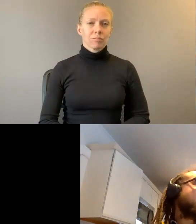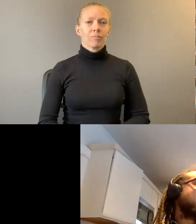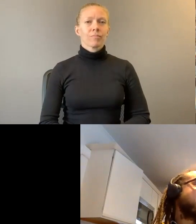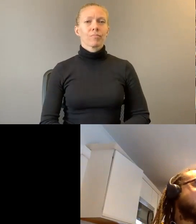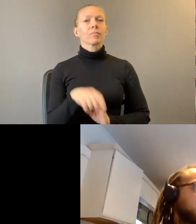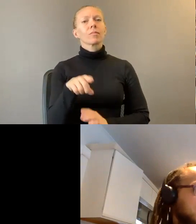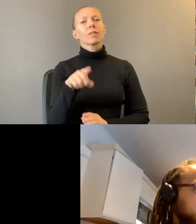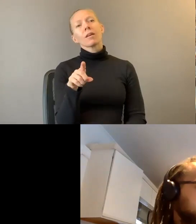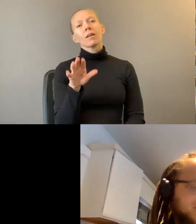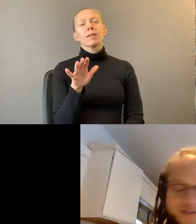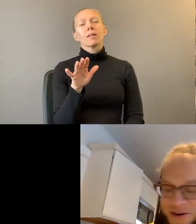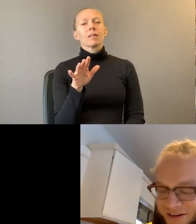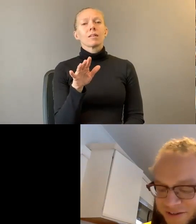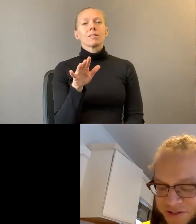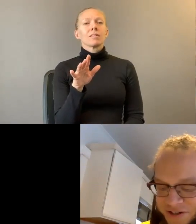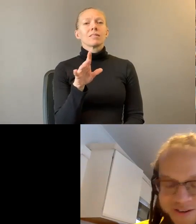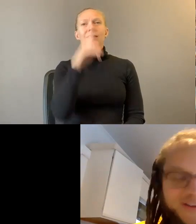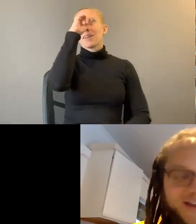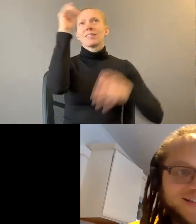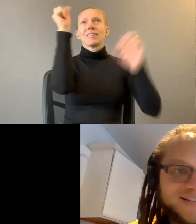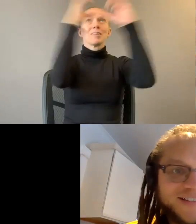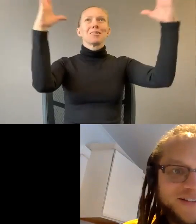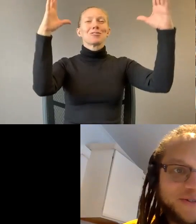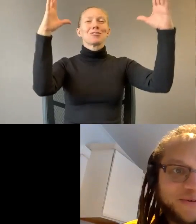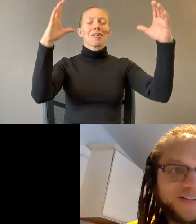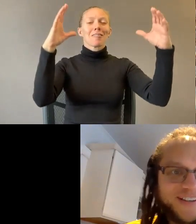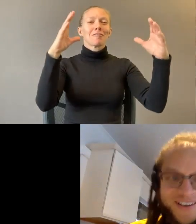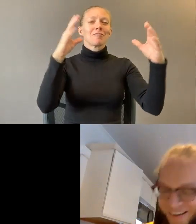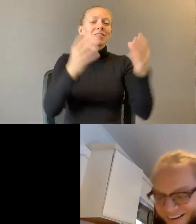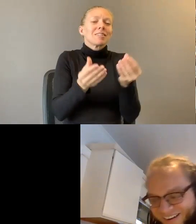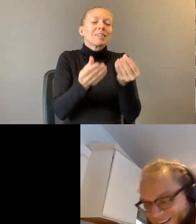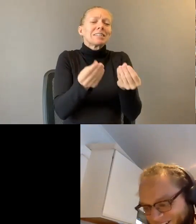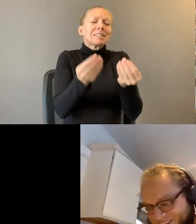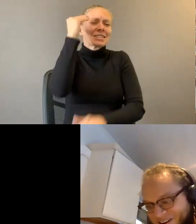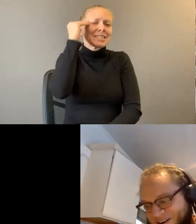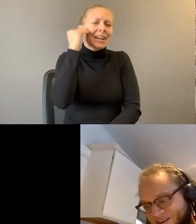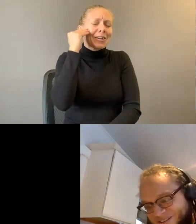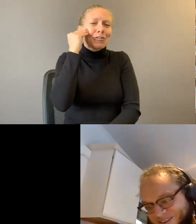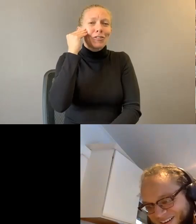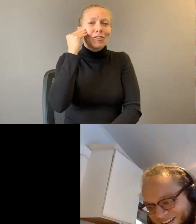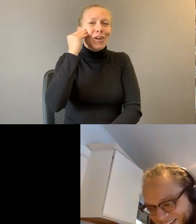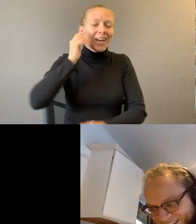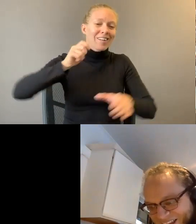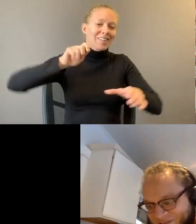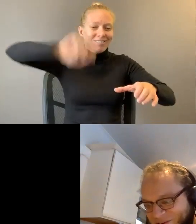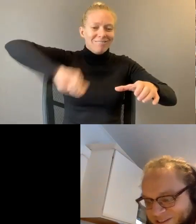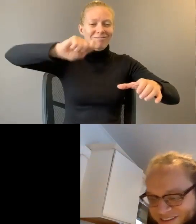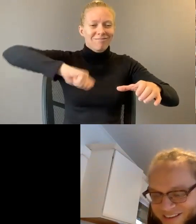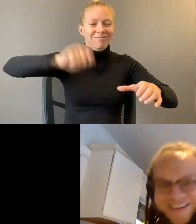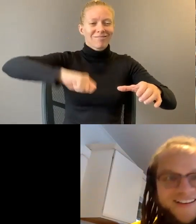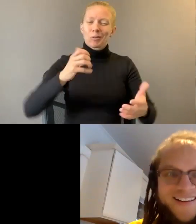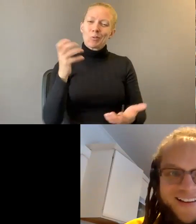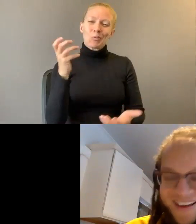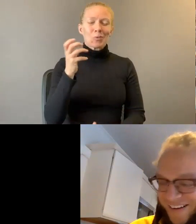going after a tender headed child as Siege was great. It's real.